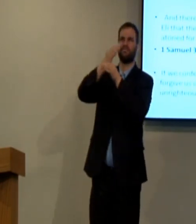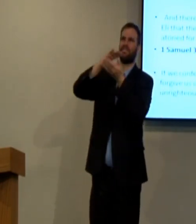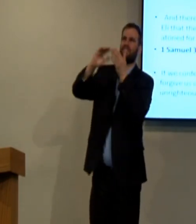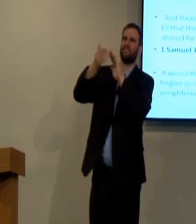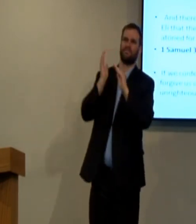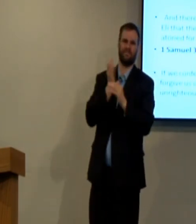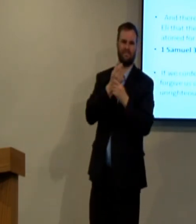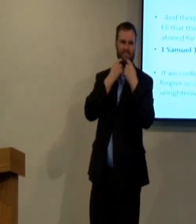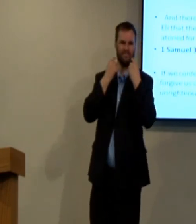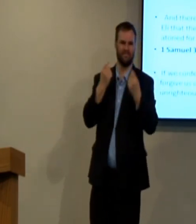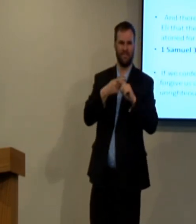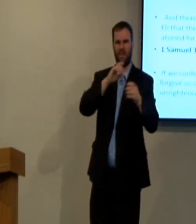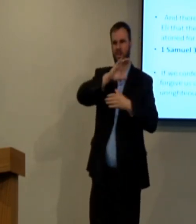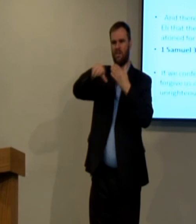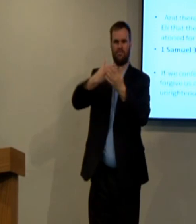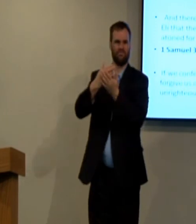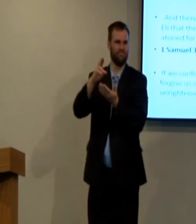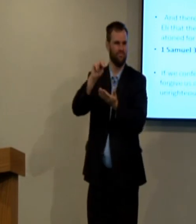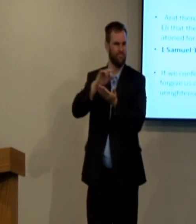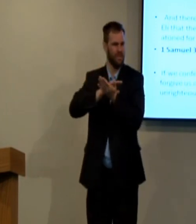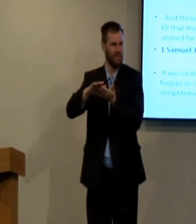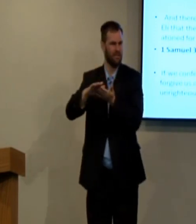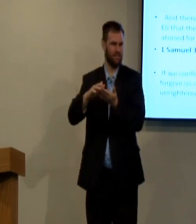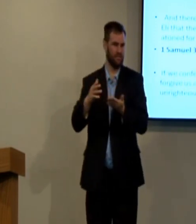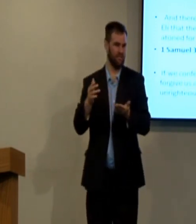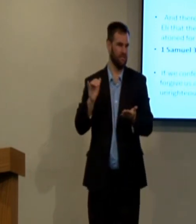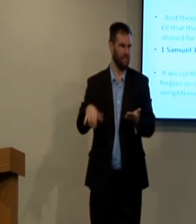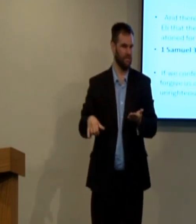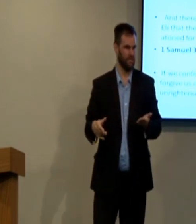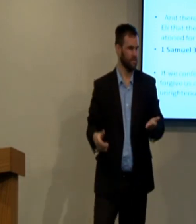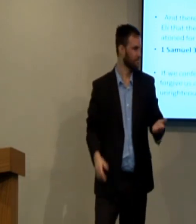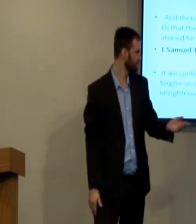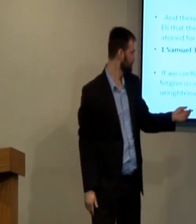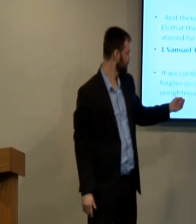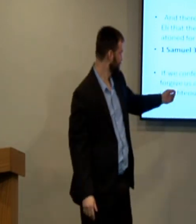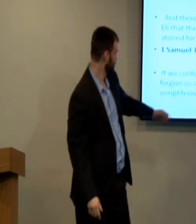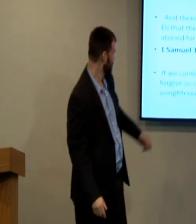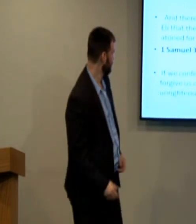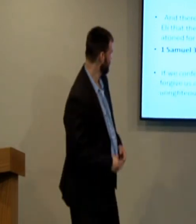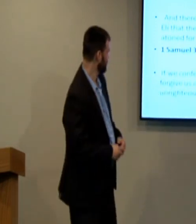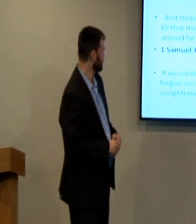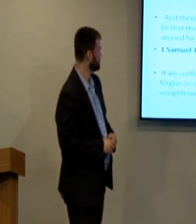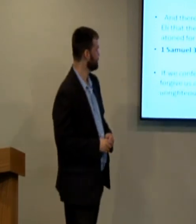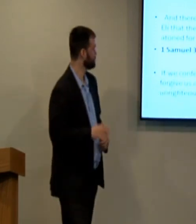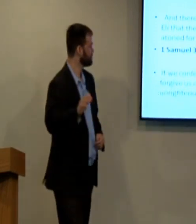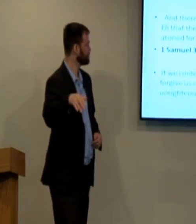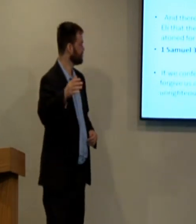I'm sorry. He's faithful to forgive us all of our sins, cleanse us from all unrighteousness.